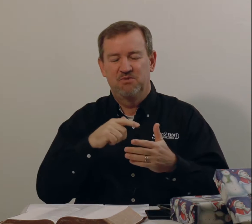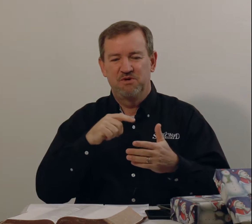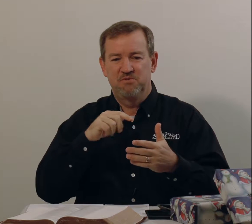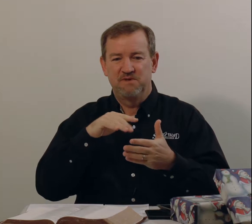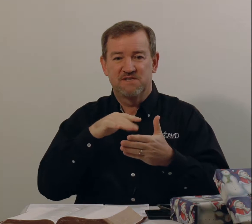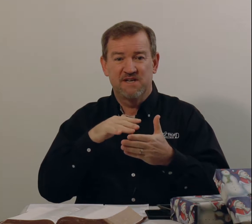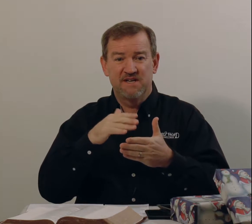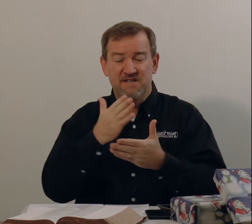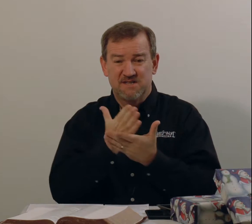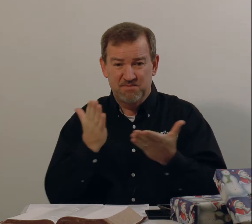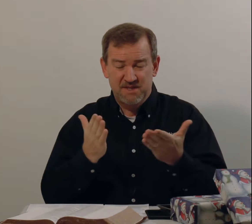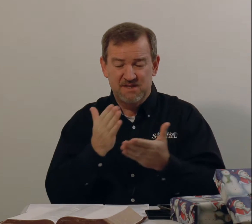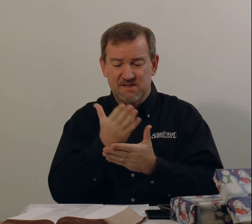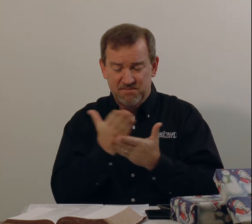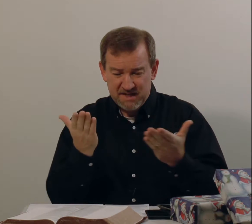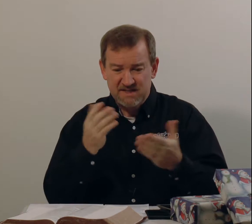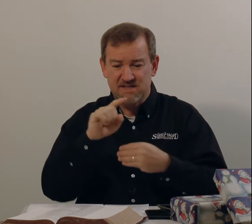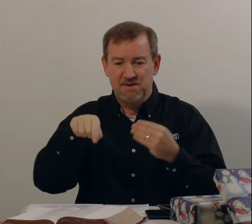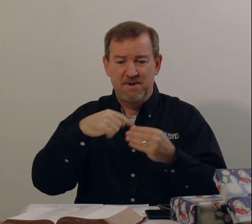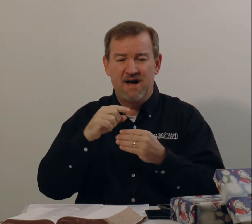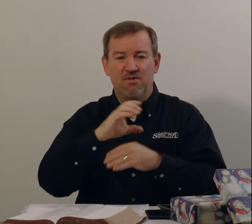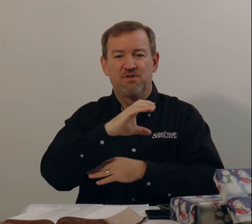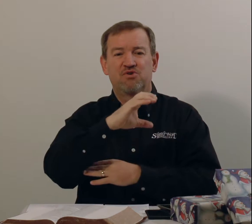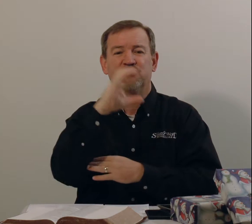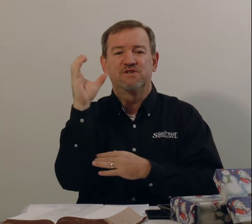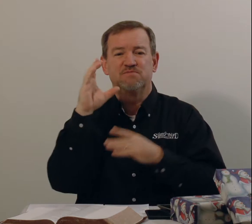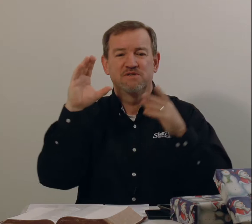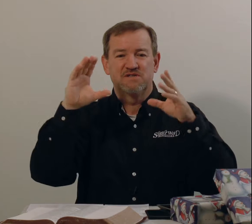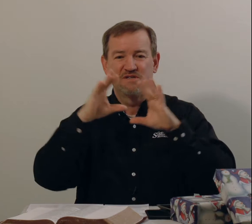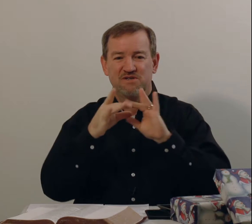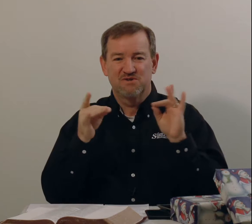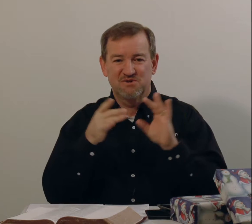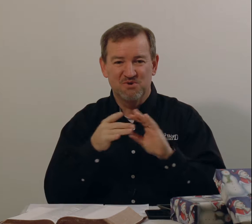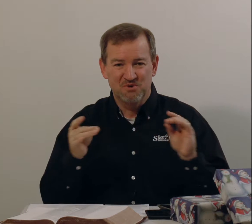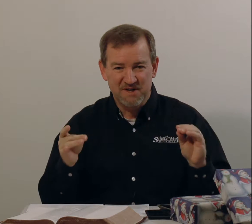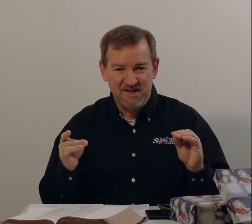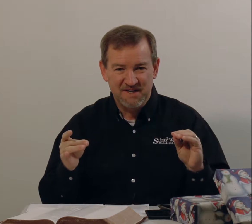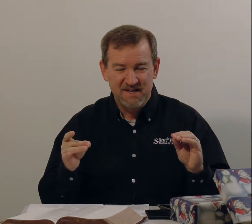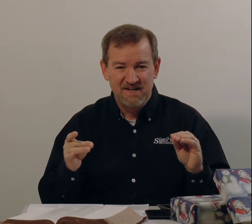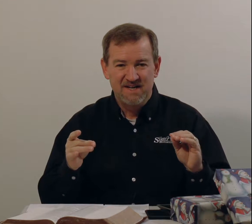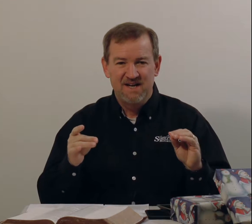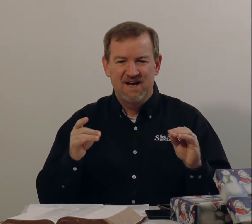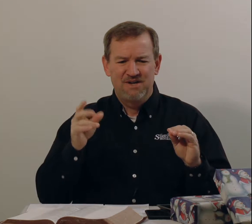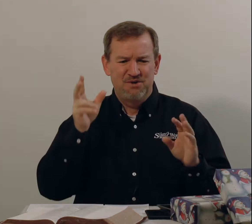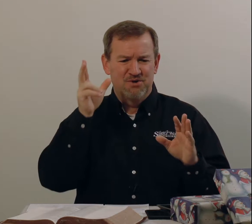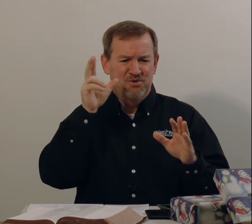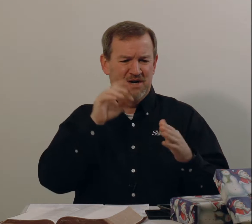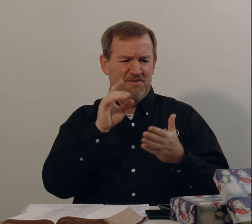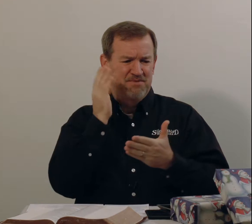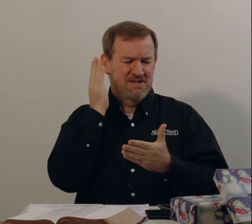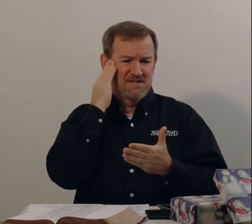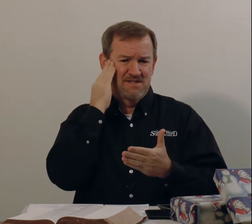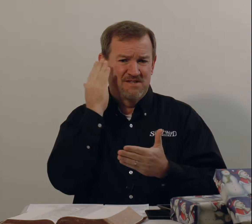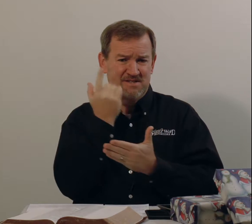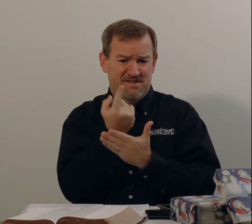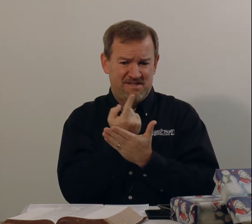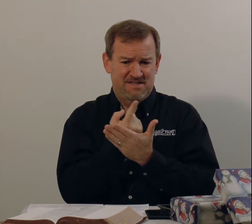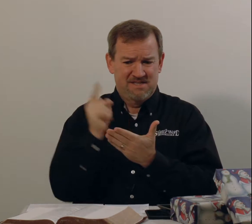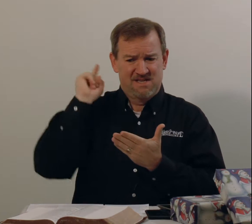we will be studying some things about the Christmas story. You know, just this